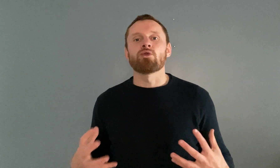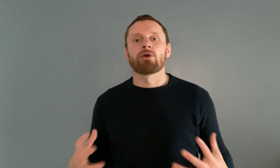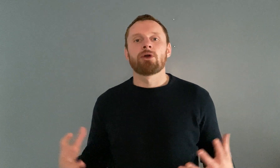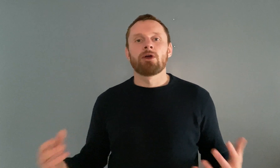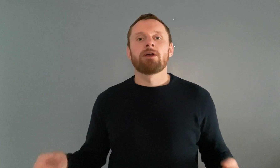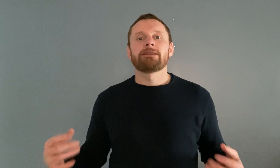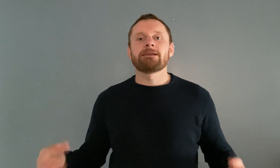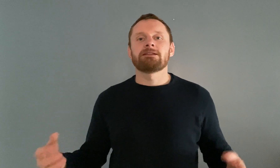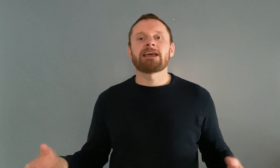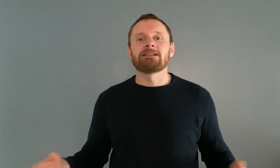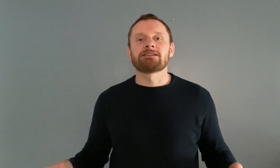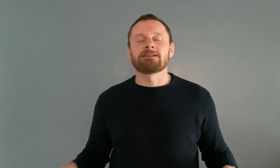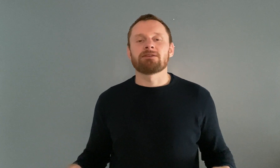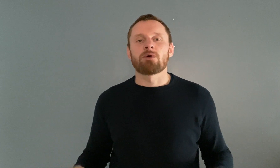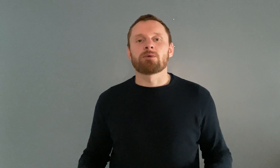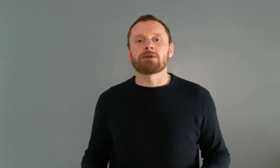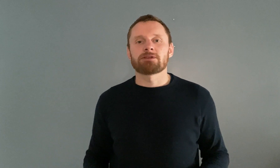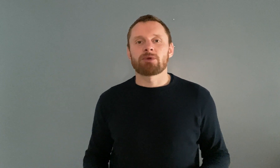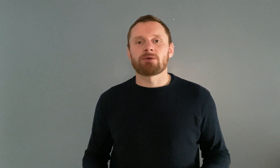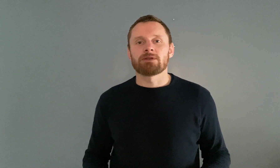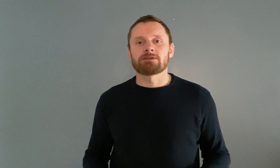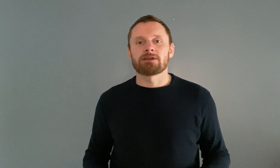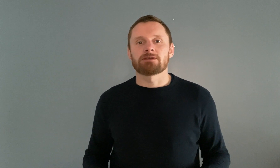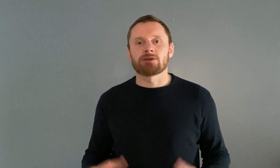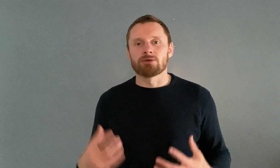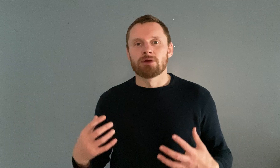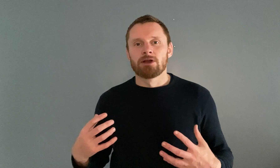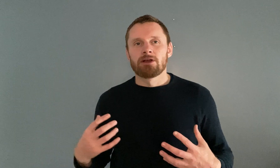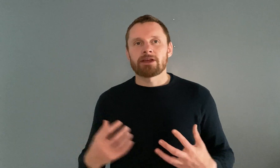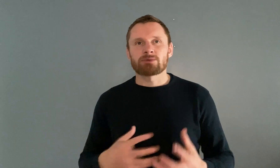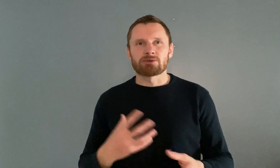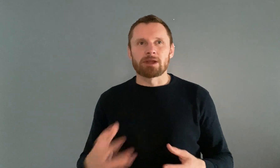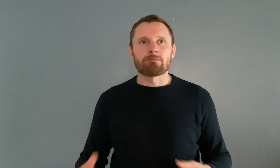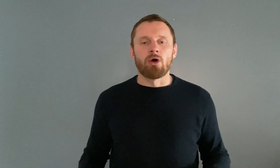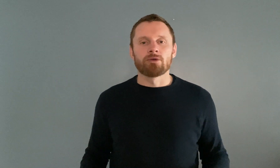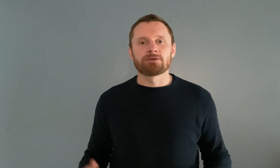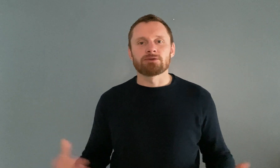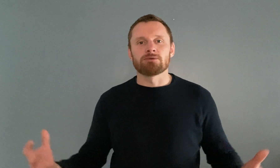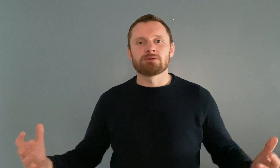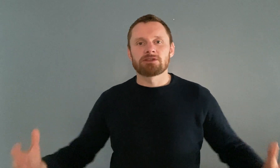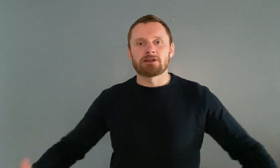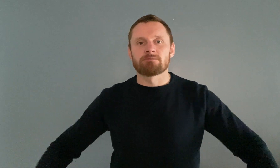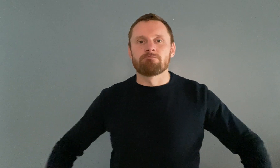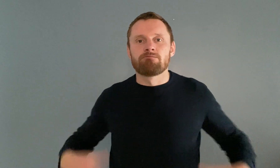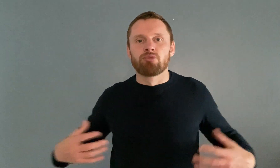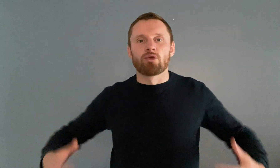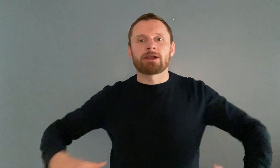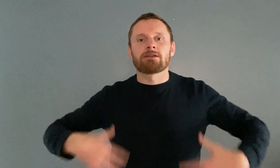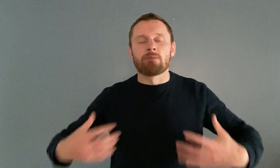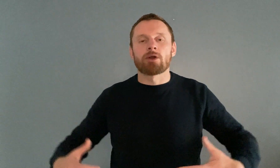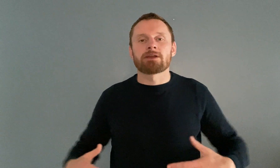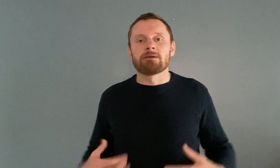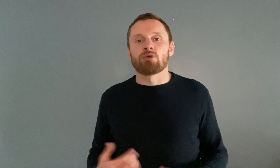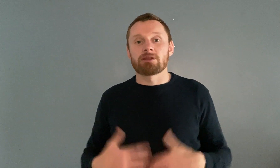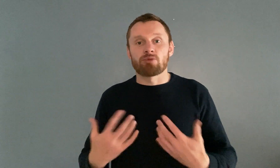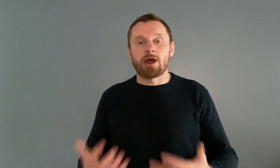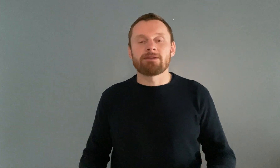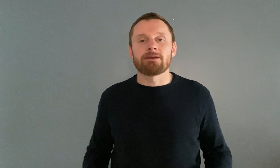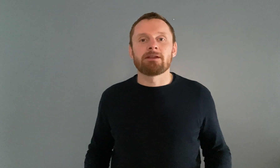the intensity of what we're experiencing so that's why it's really important to start to bring the body and bring the breath in